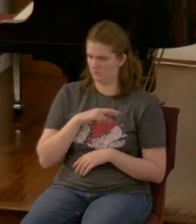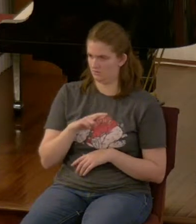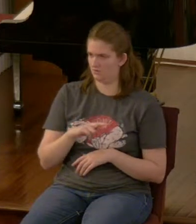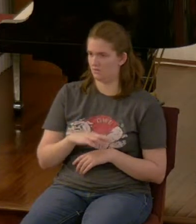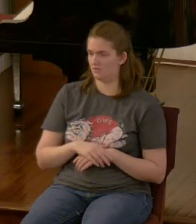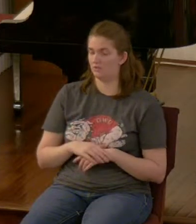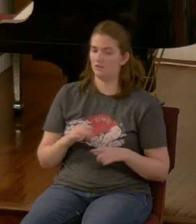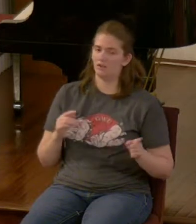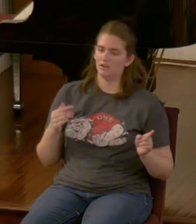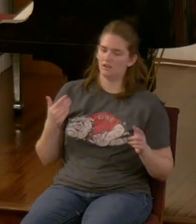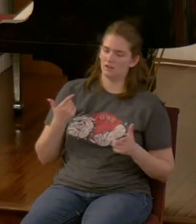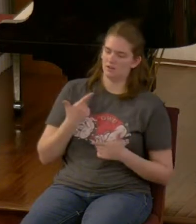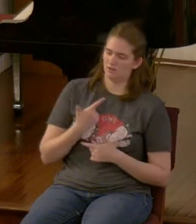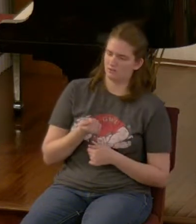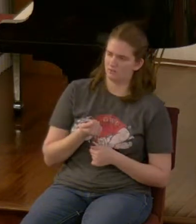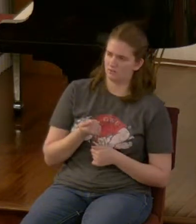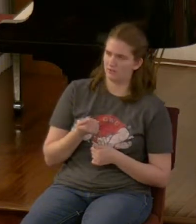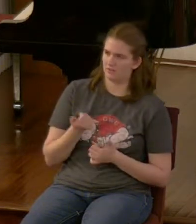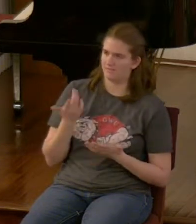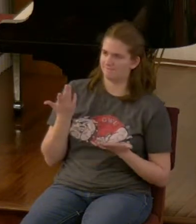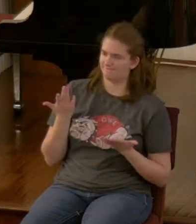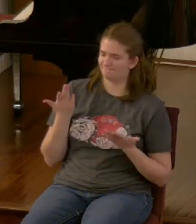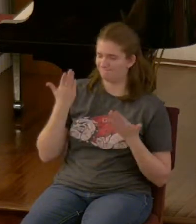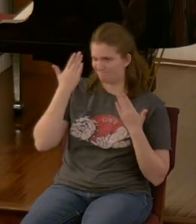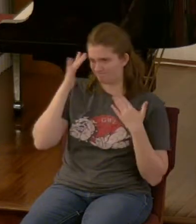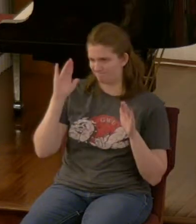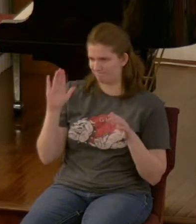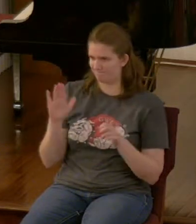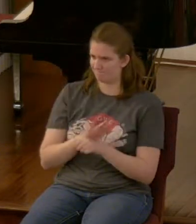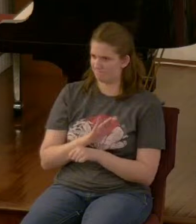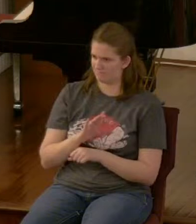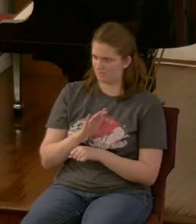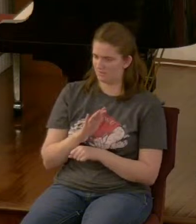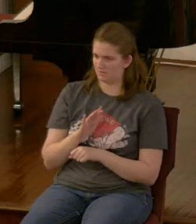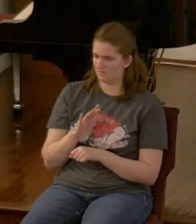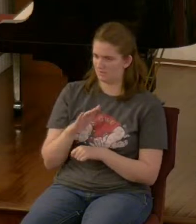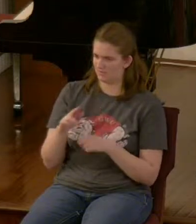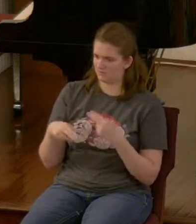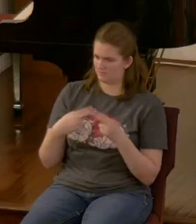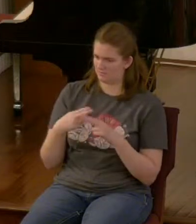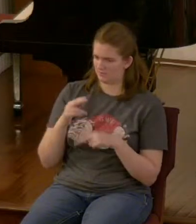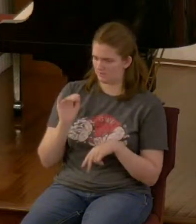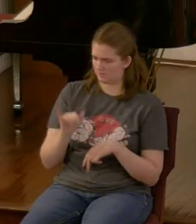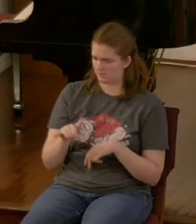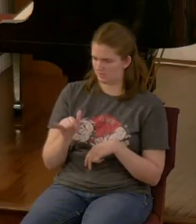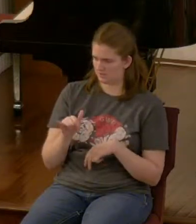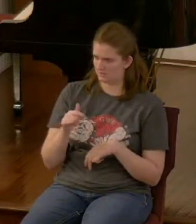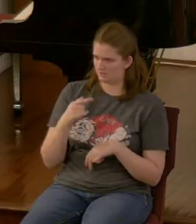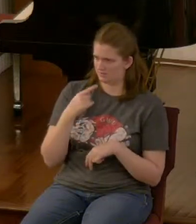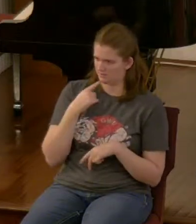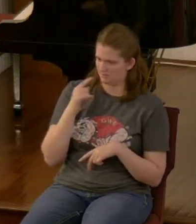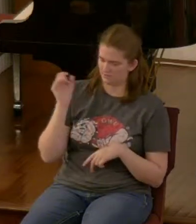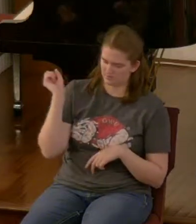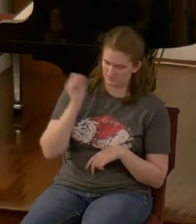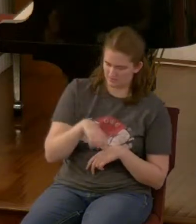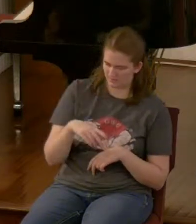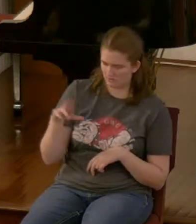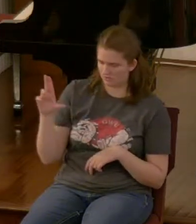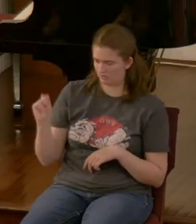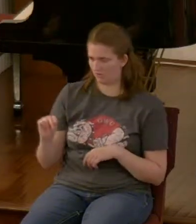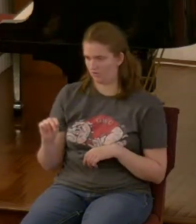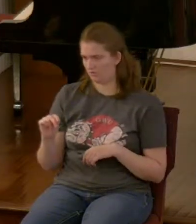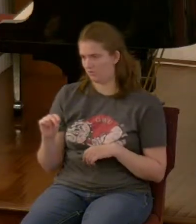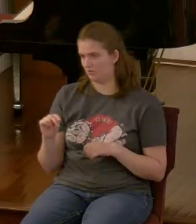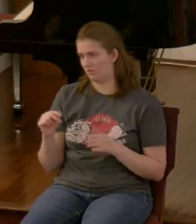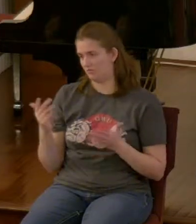it's interesting I don't know enough about that to say yes or no but I can say that